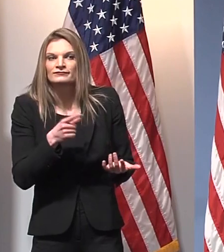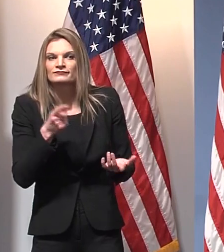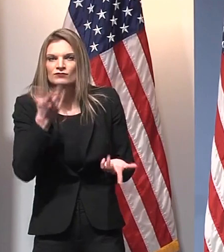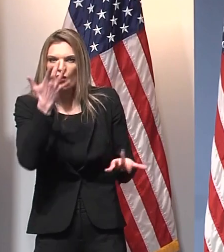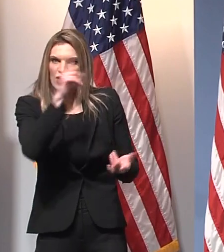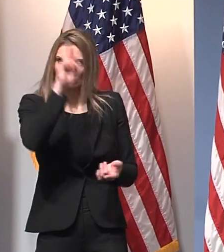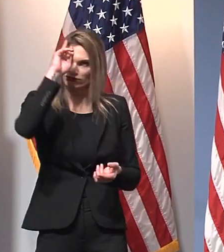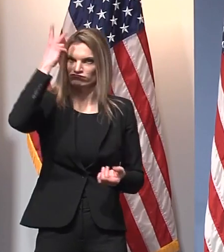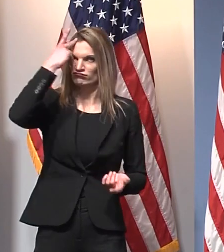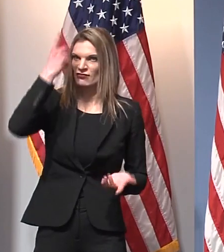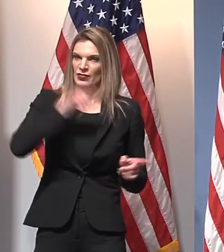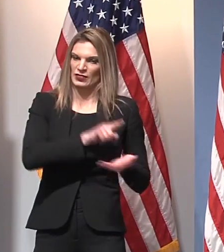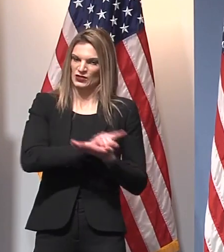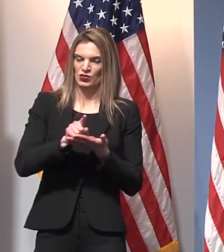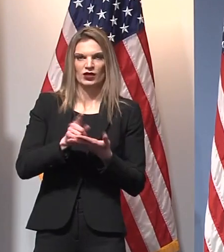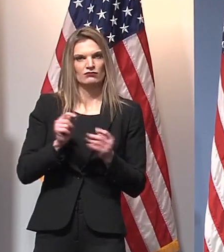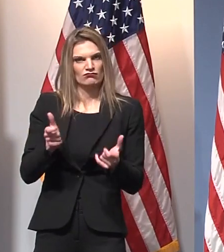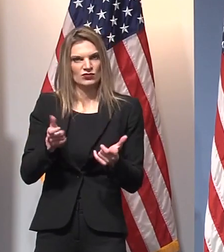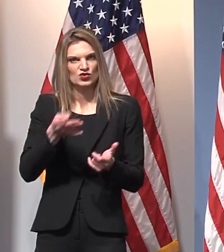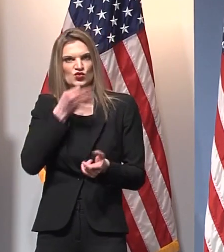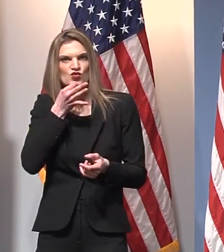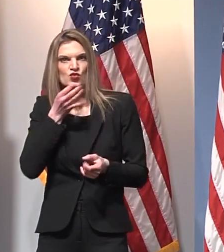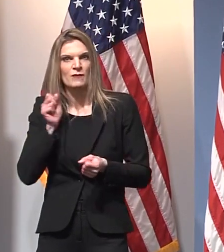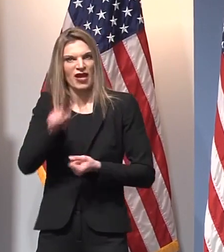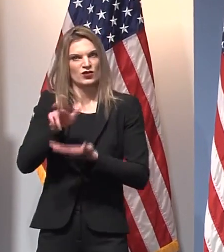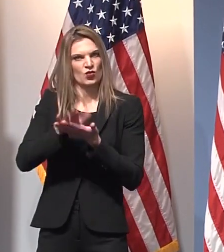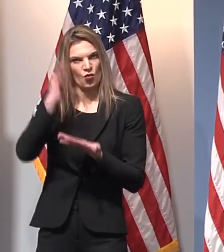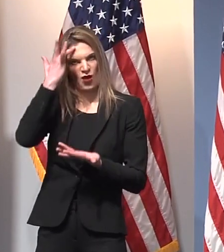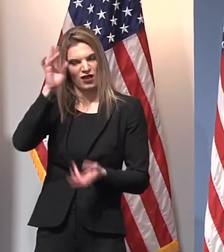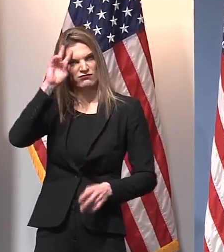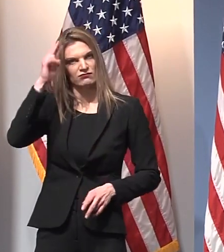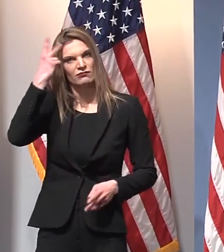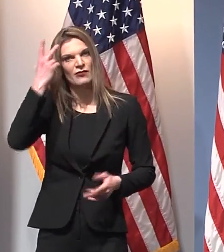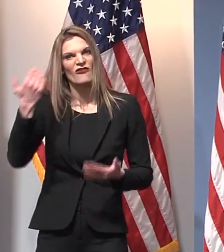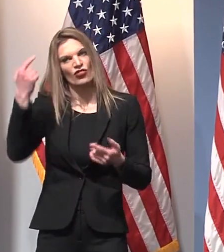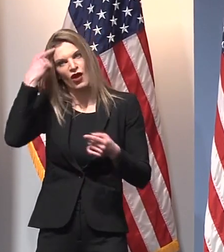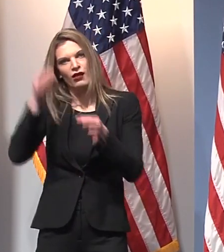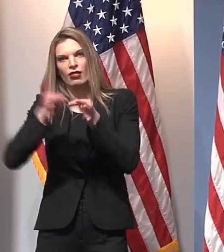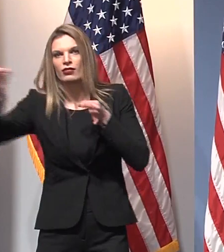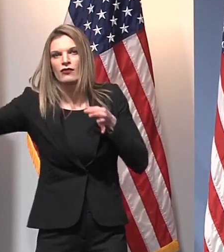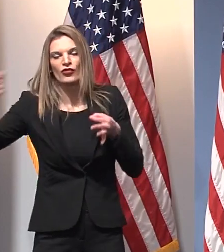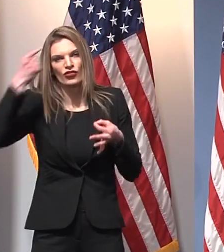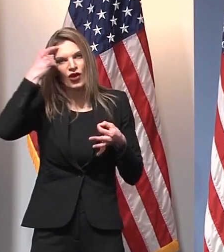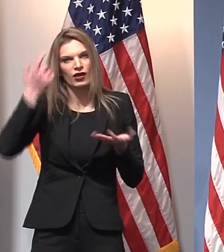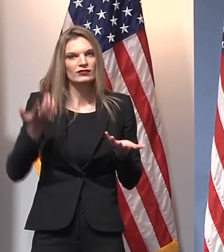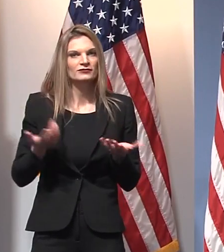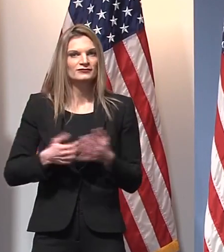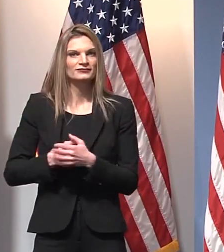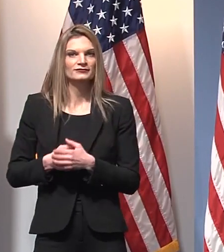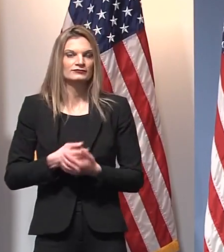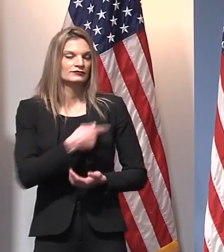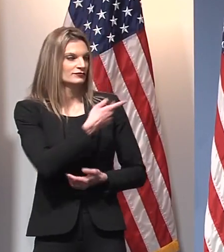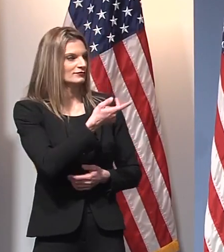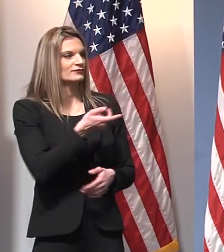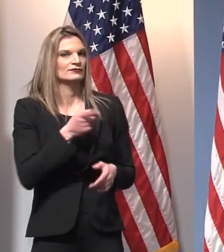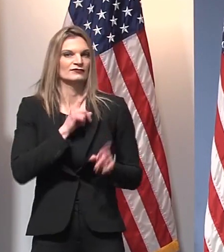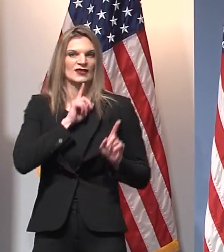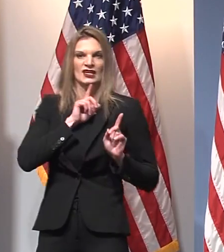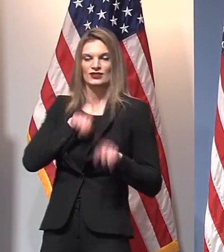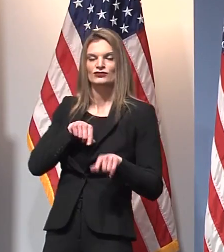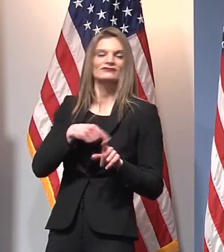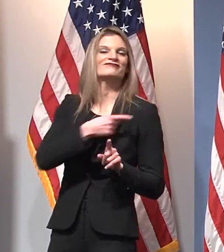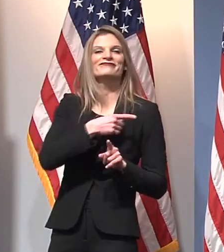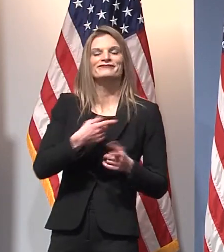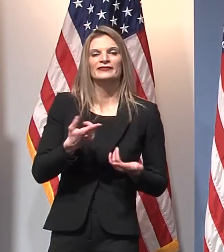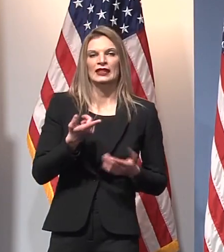let them resume more quickly than you had originally thought? We're flipping a coin here to see who's best to answer that